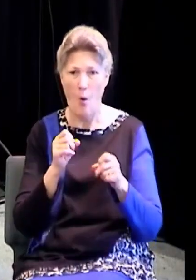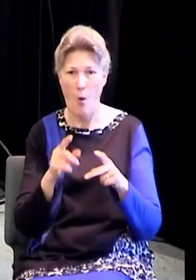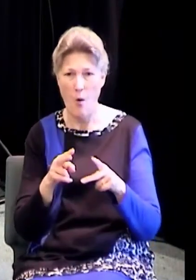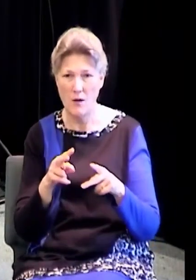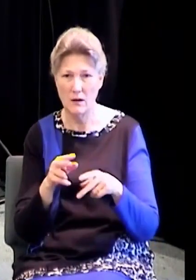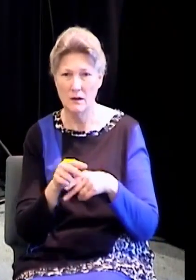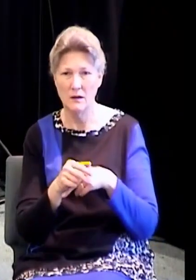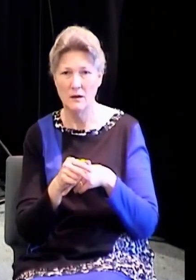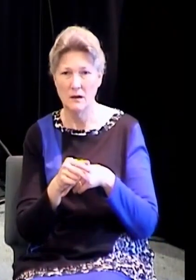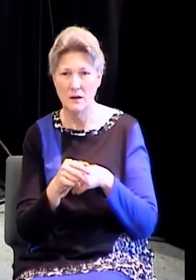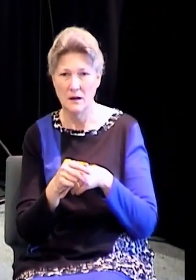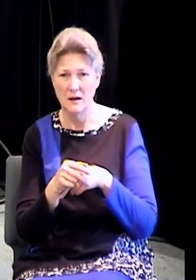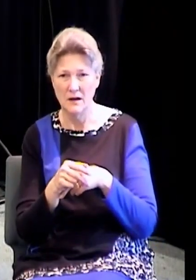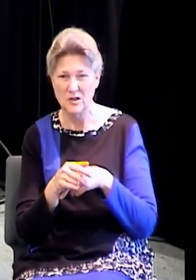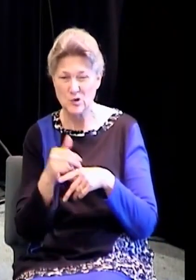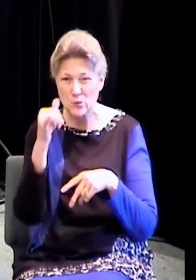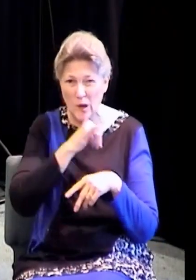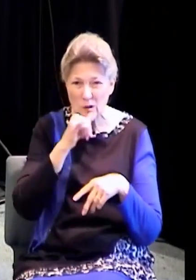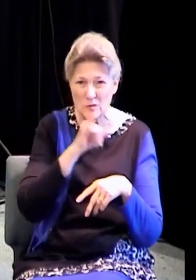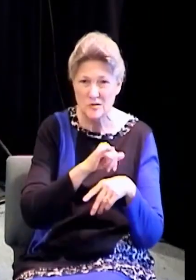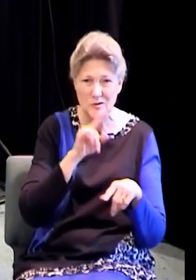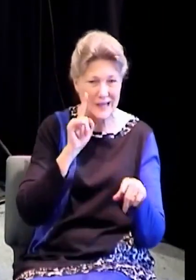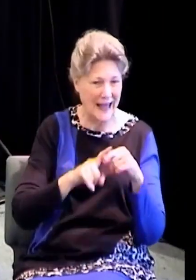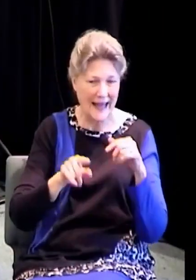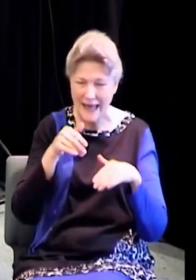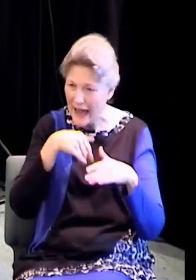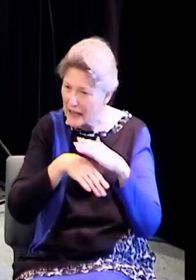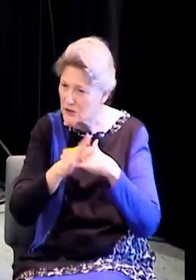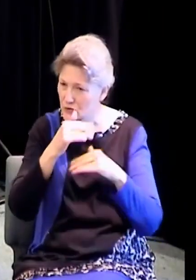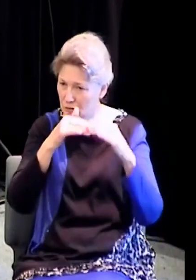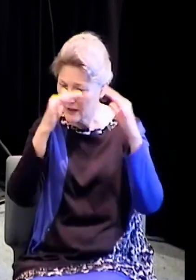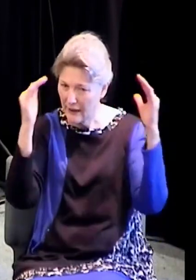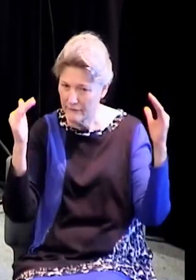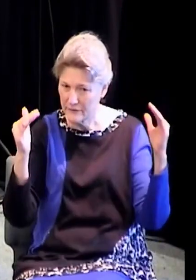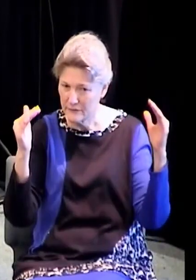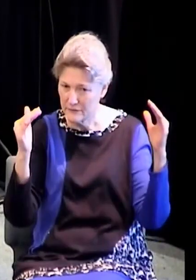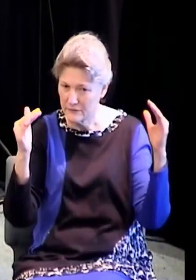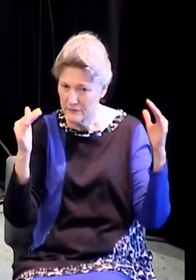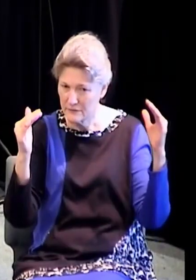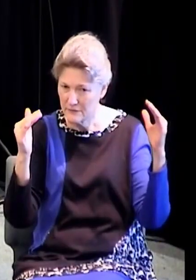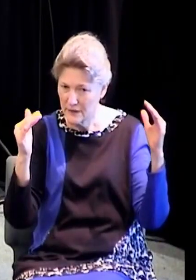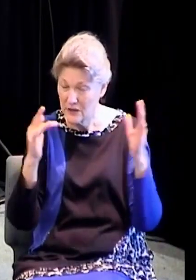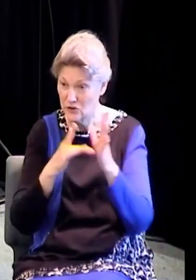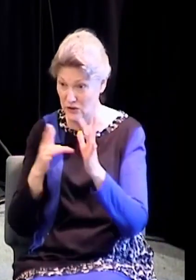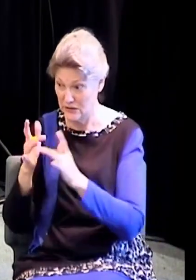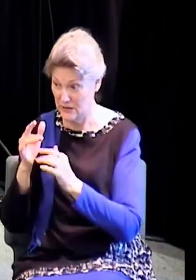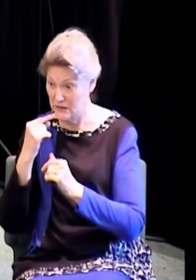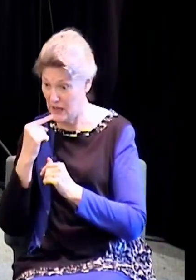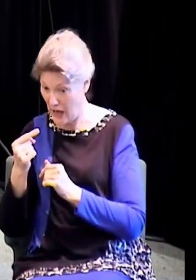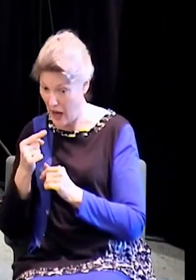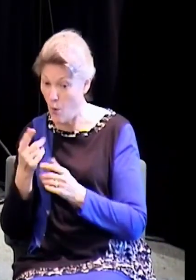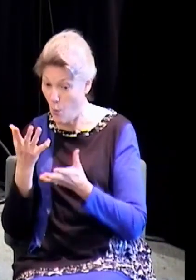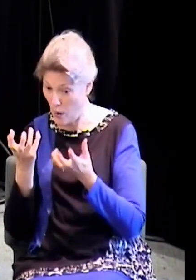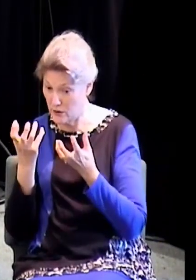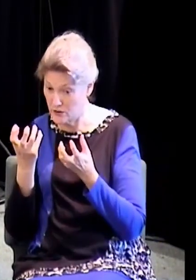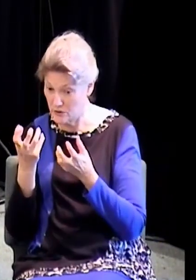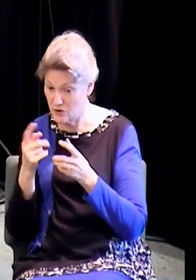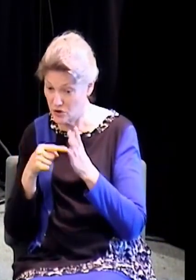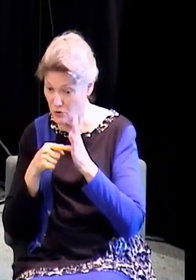these will enter the kingdom of heaven. That's why Jesus said, now I'm going to give you some insight in just a moment that he gave me early this morning in